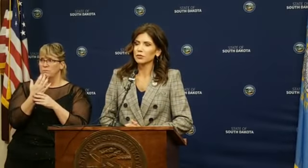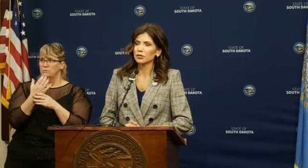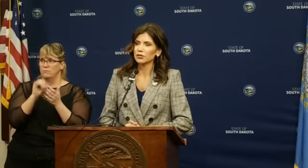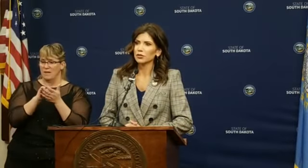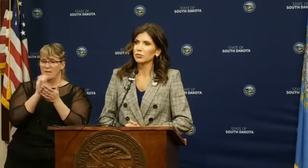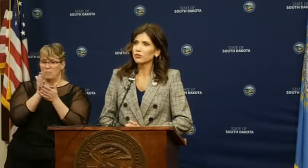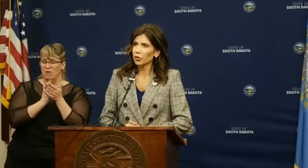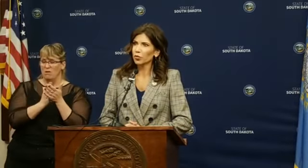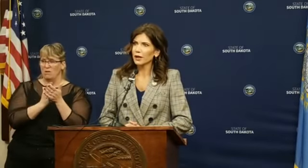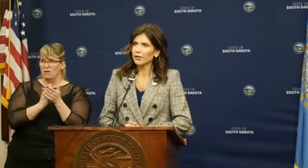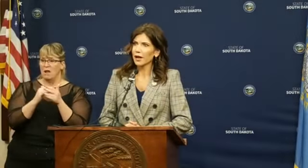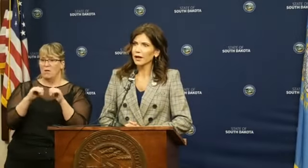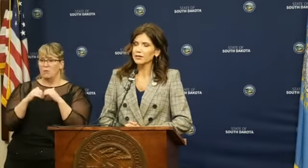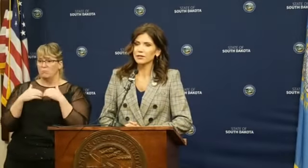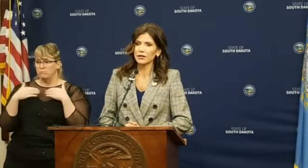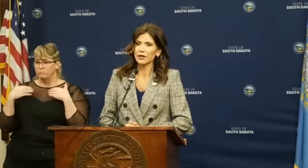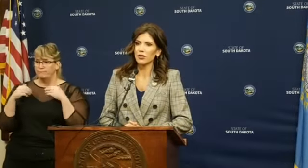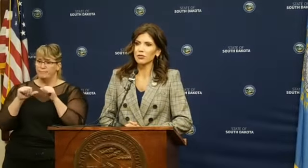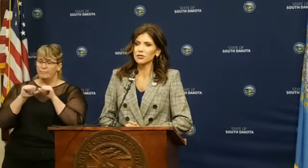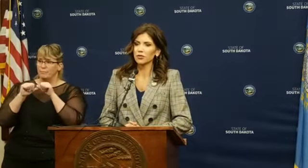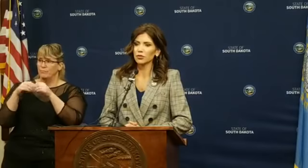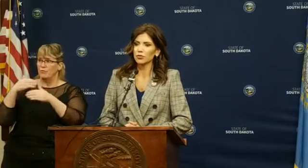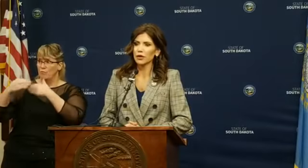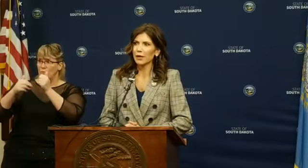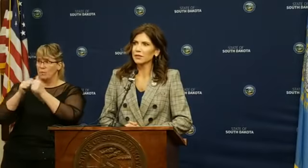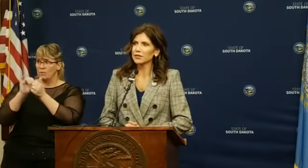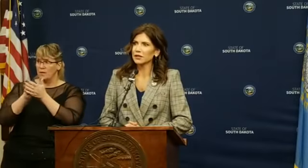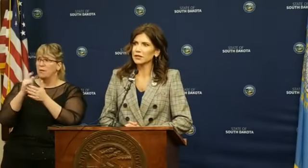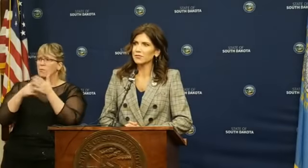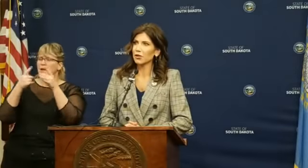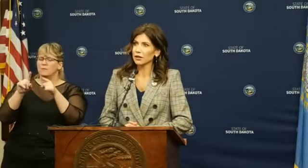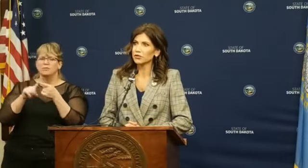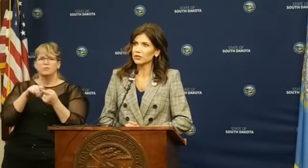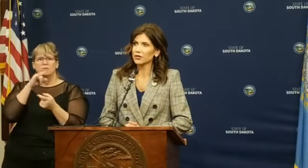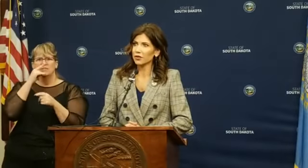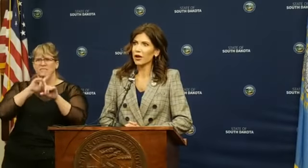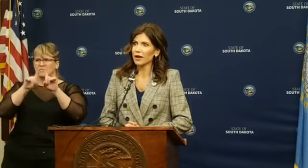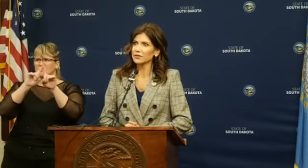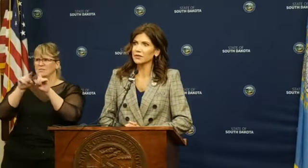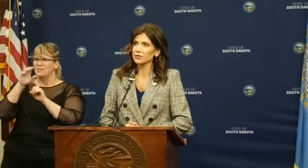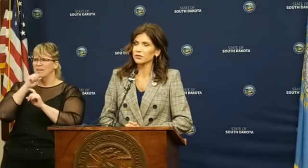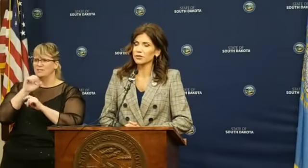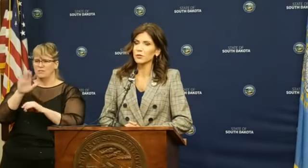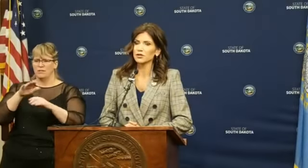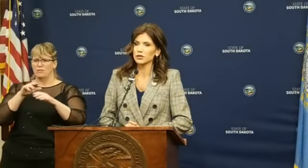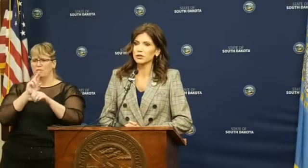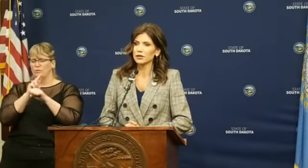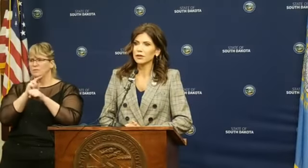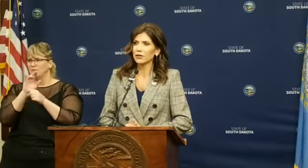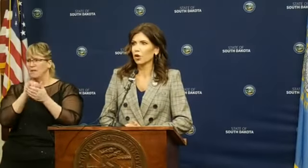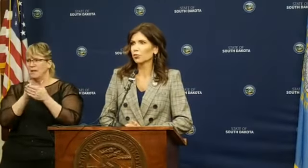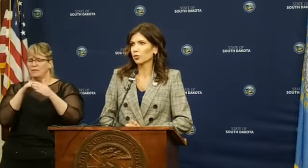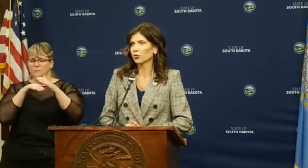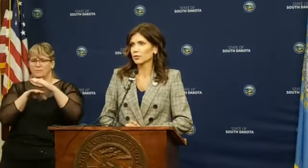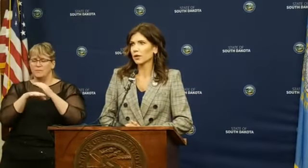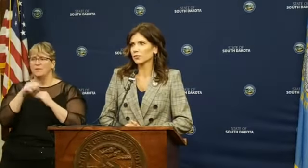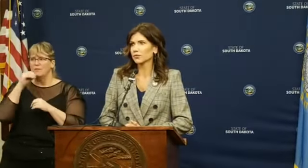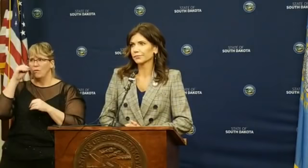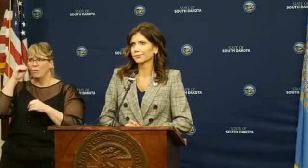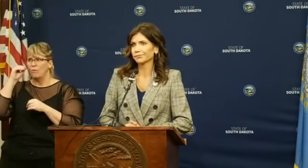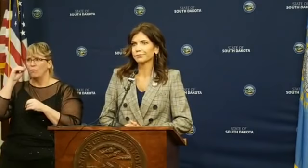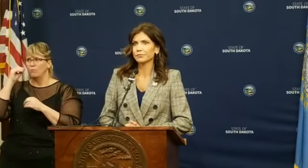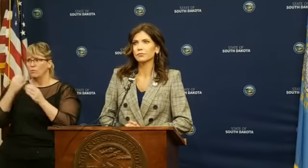we move forward on that. And then also what happens to kids of all ages and their access to it, especially in the homegrown